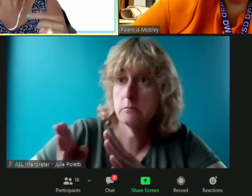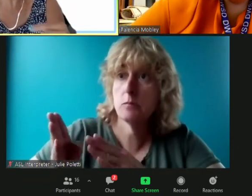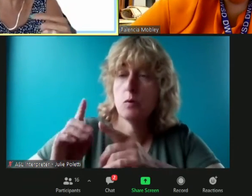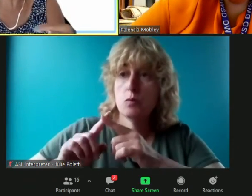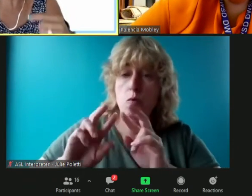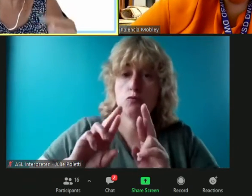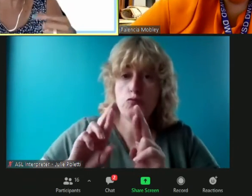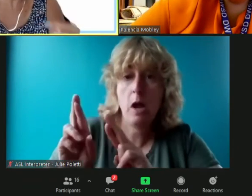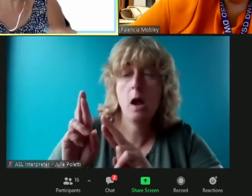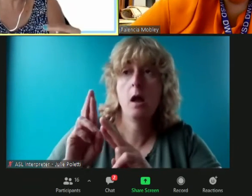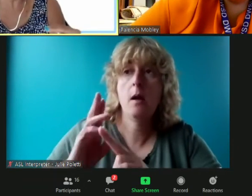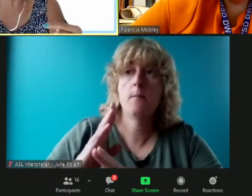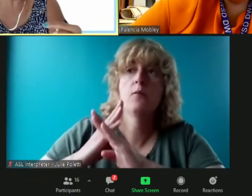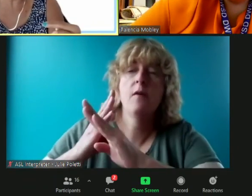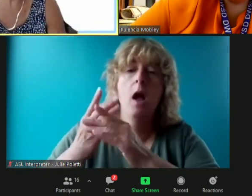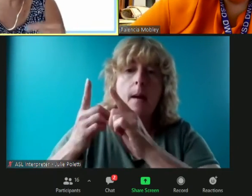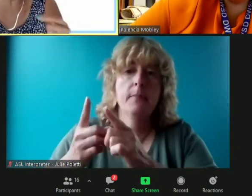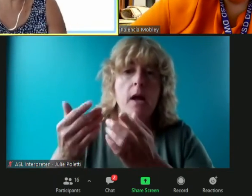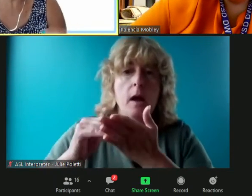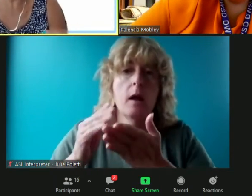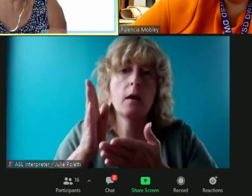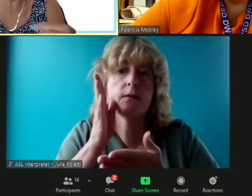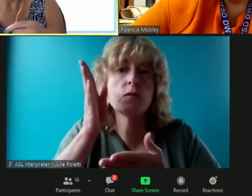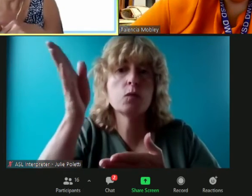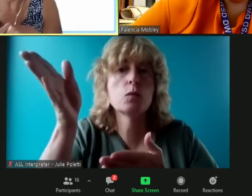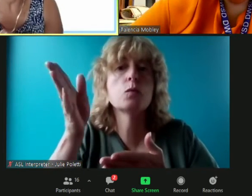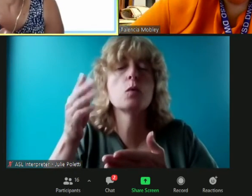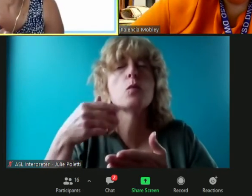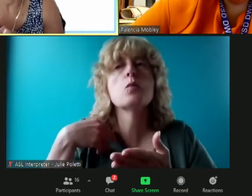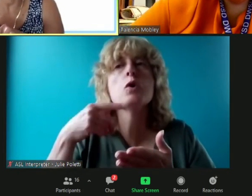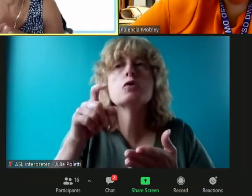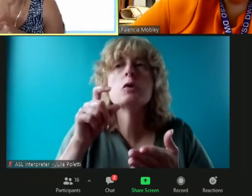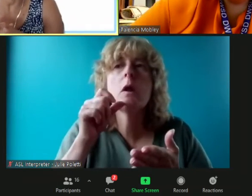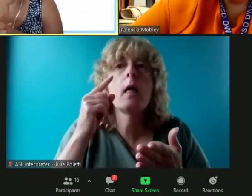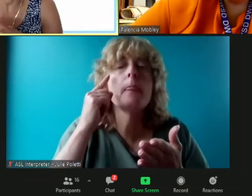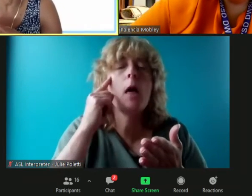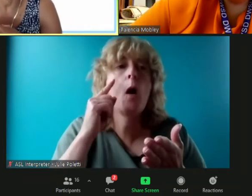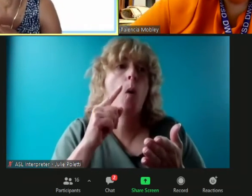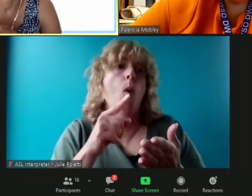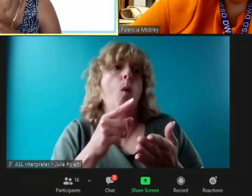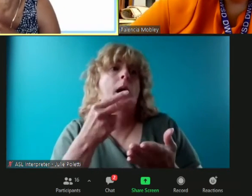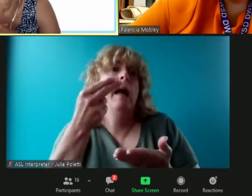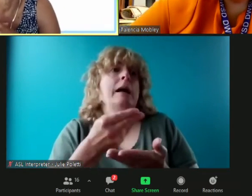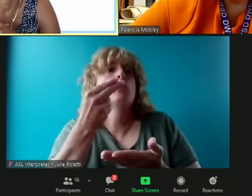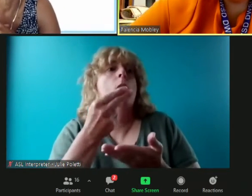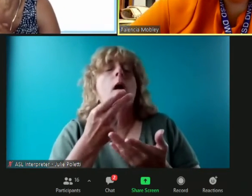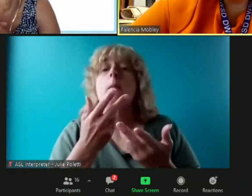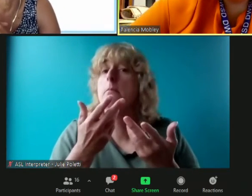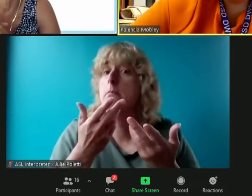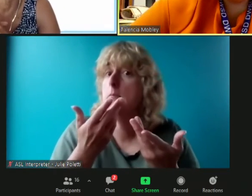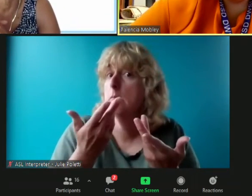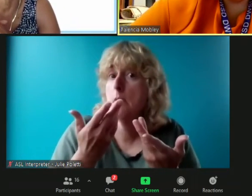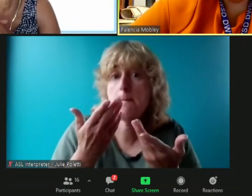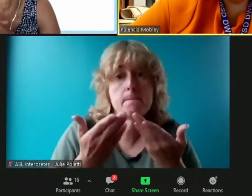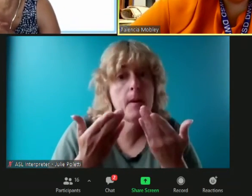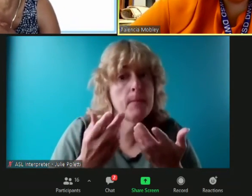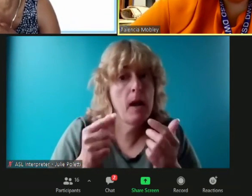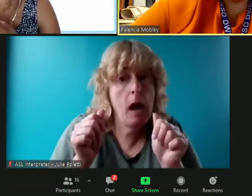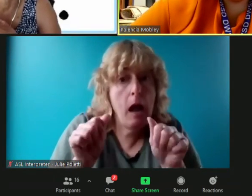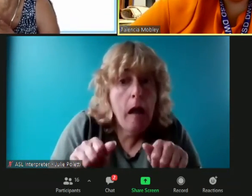perhaps we should not be thinking this is as much an anomaly um as as it appears so as engineers